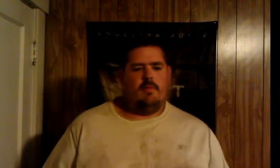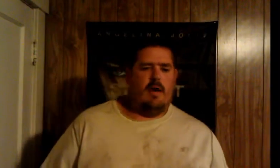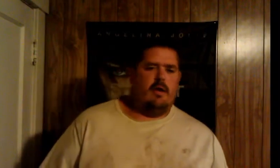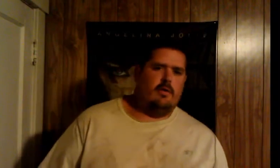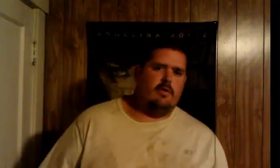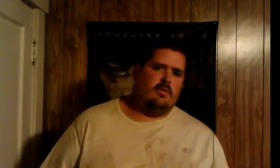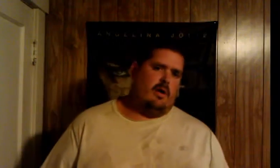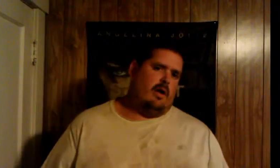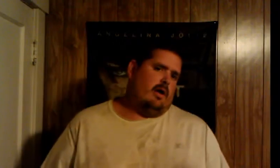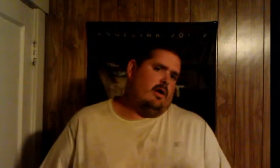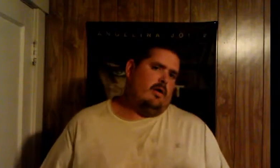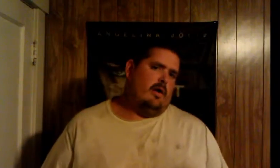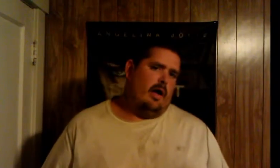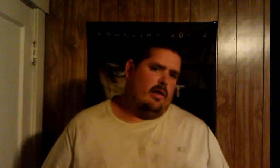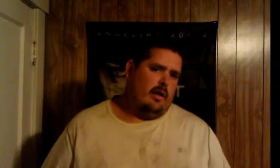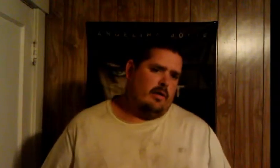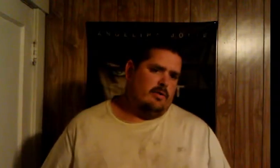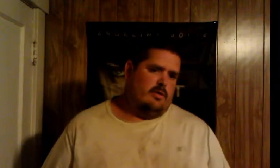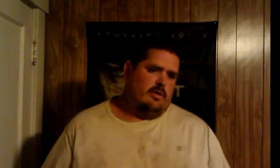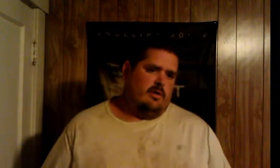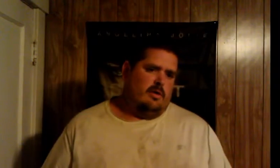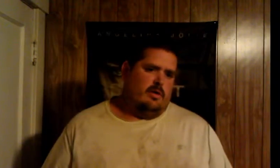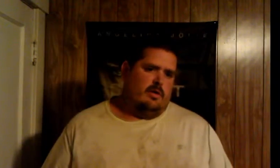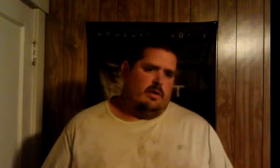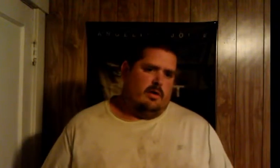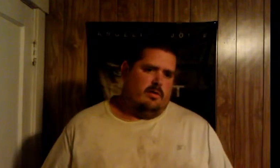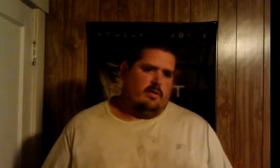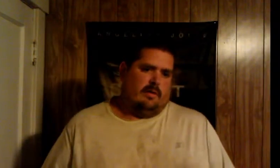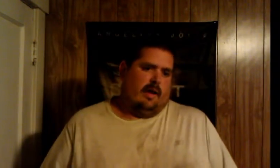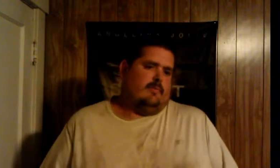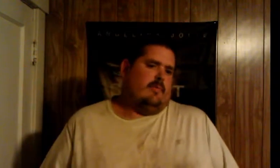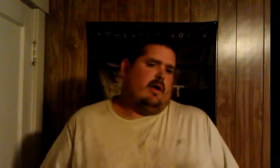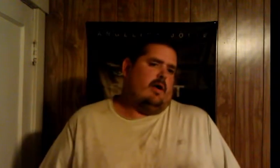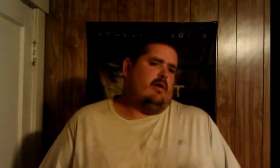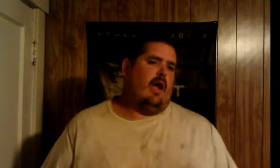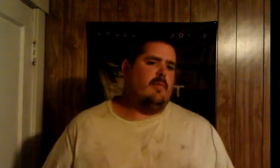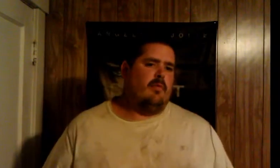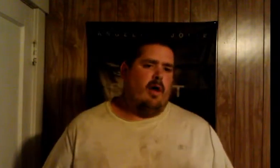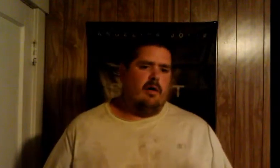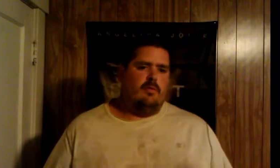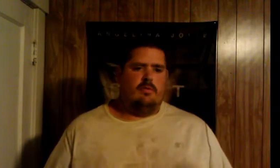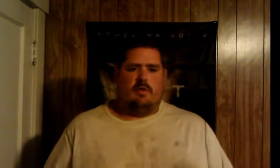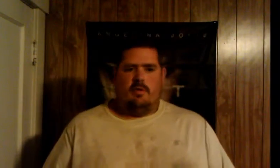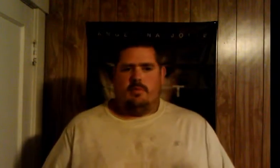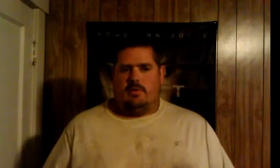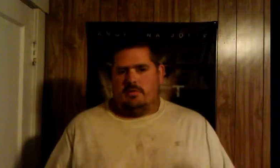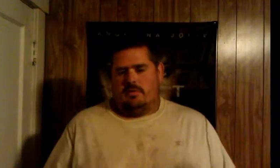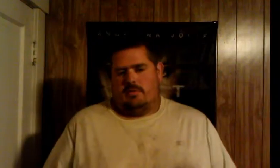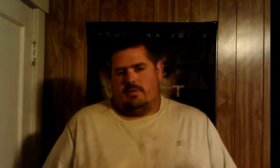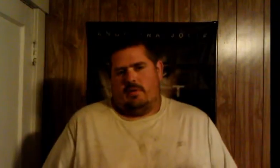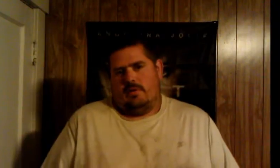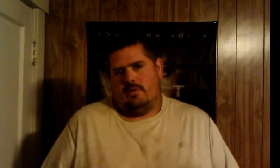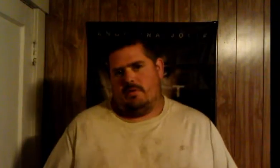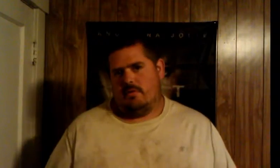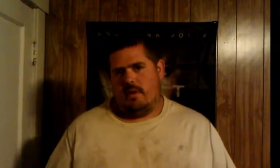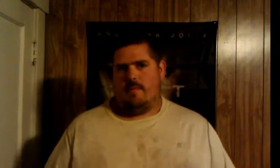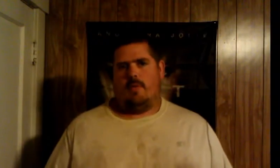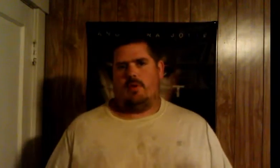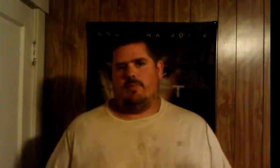my thing about it you know that's why you know i look at it like this you know and i i could be wrong you know